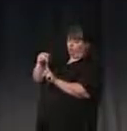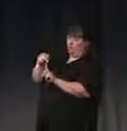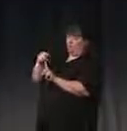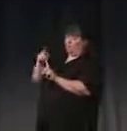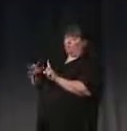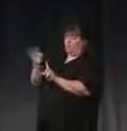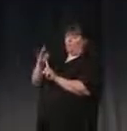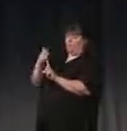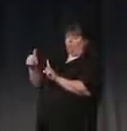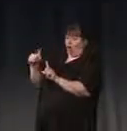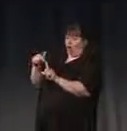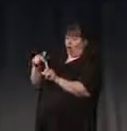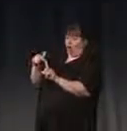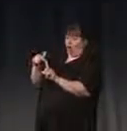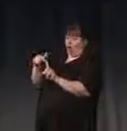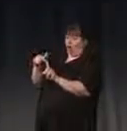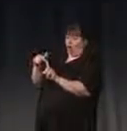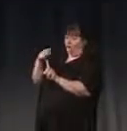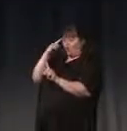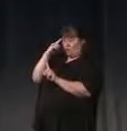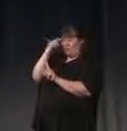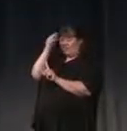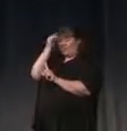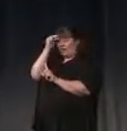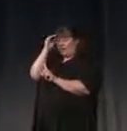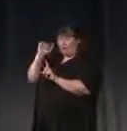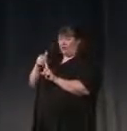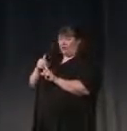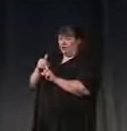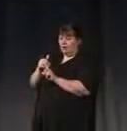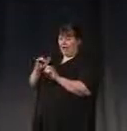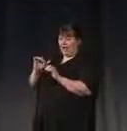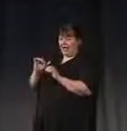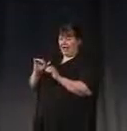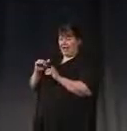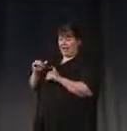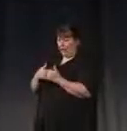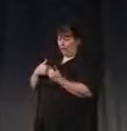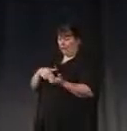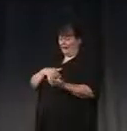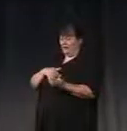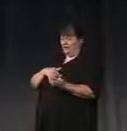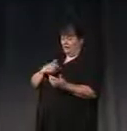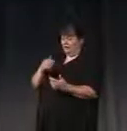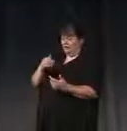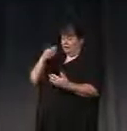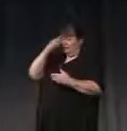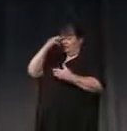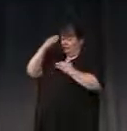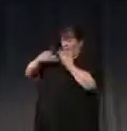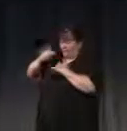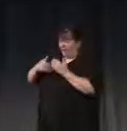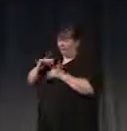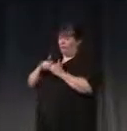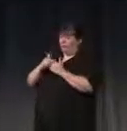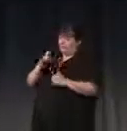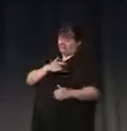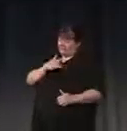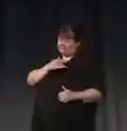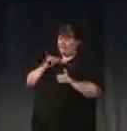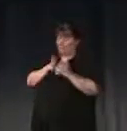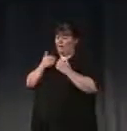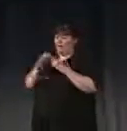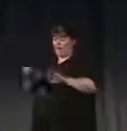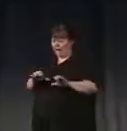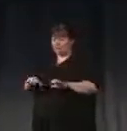for thinking about how we think, thinking about how we sense and act. And I'm looking forward to exploring,